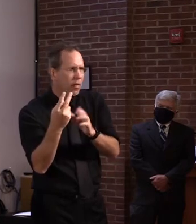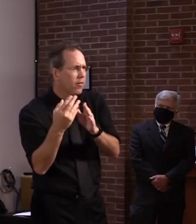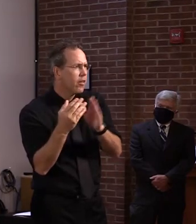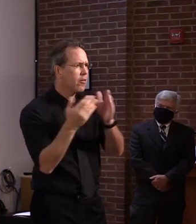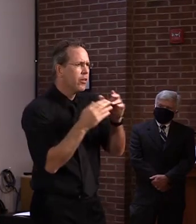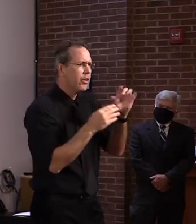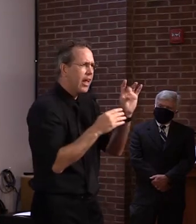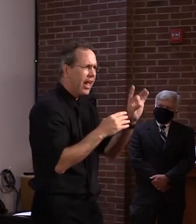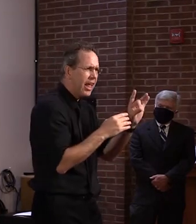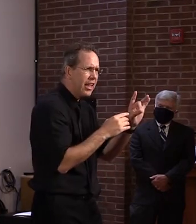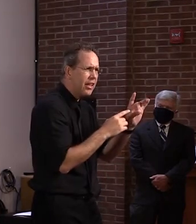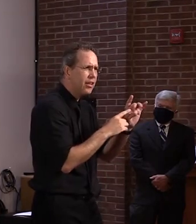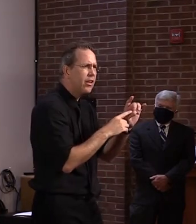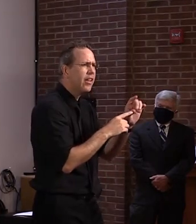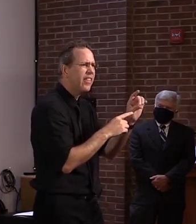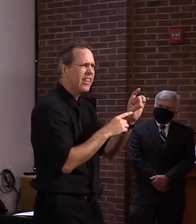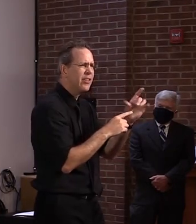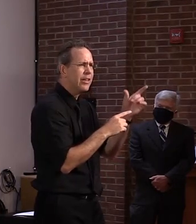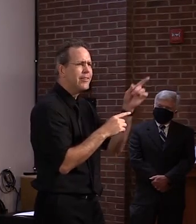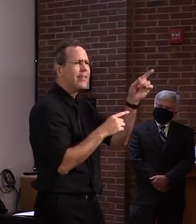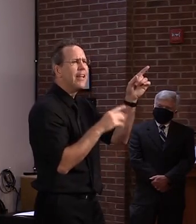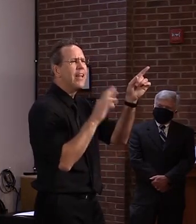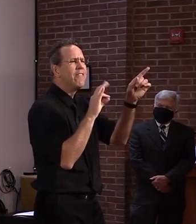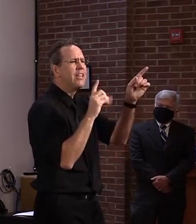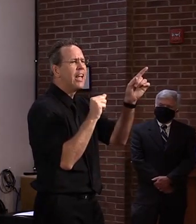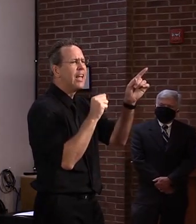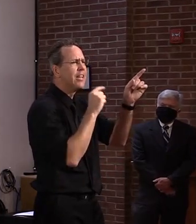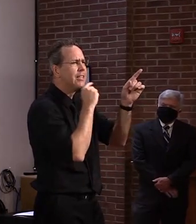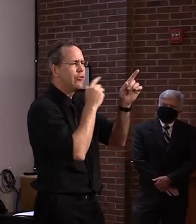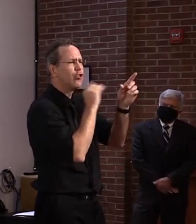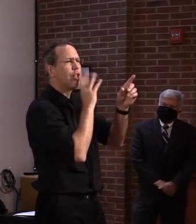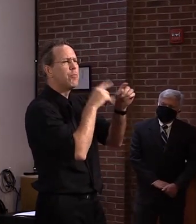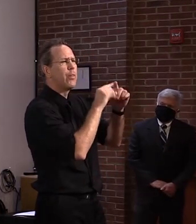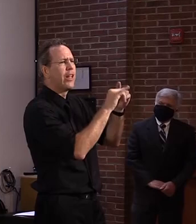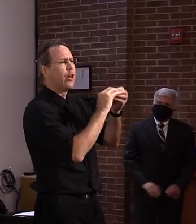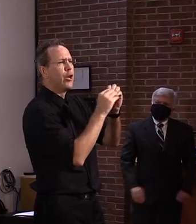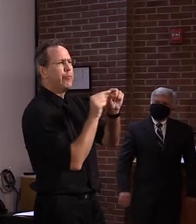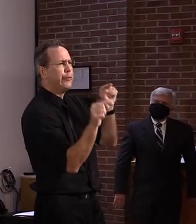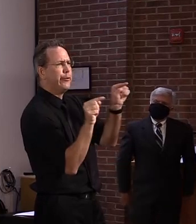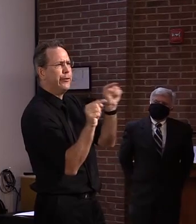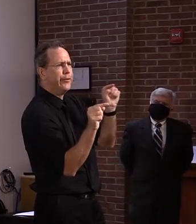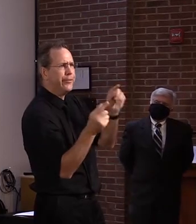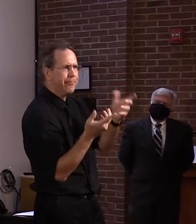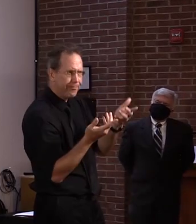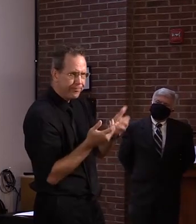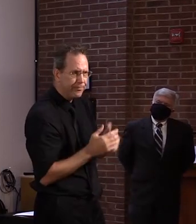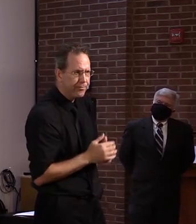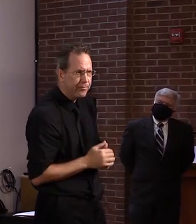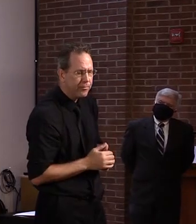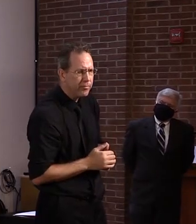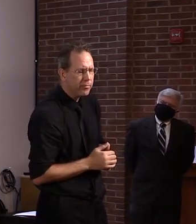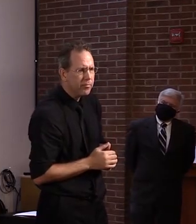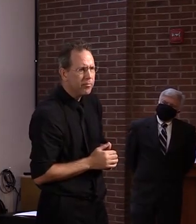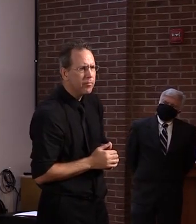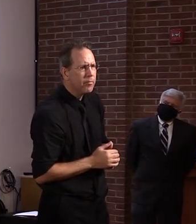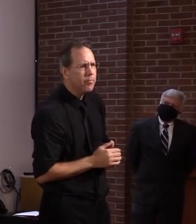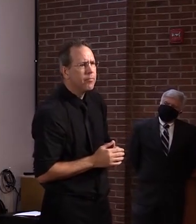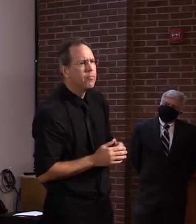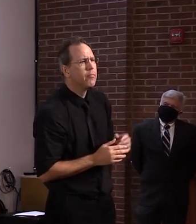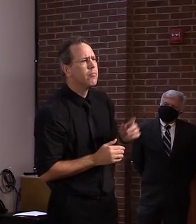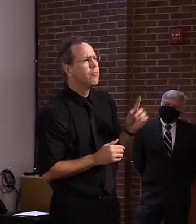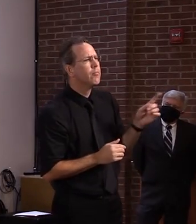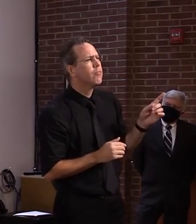He was using the 35%, or in my example, the 33%, when in